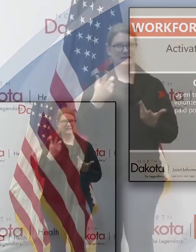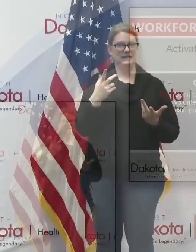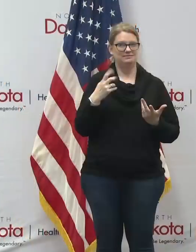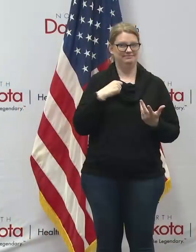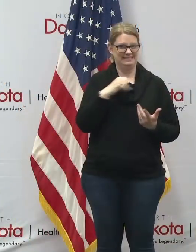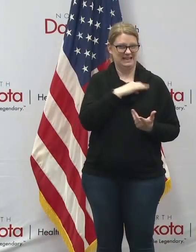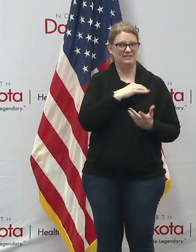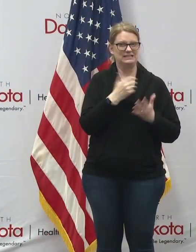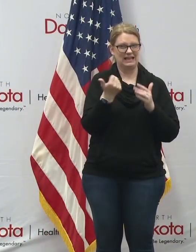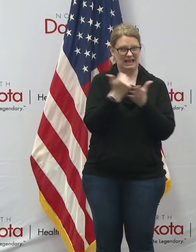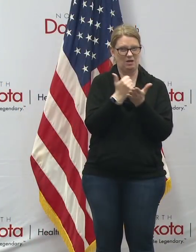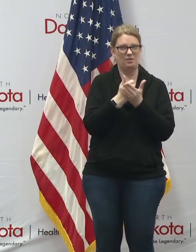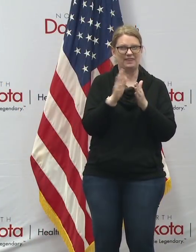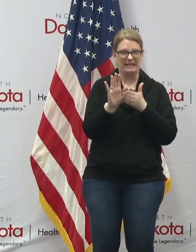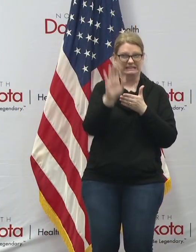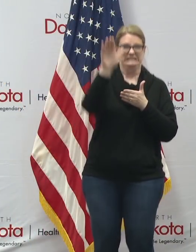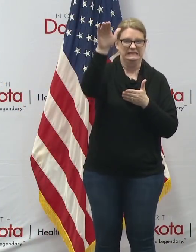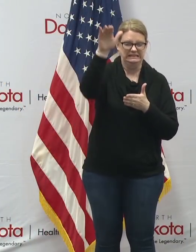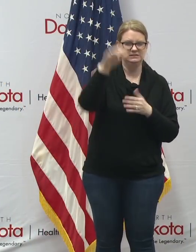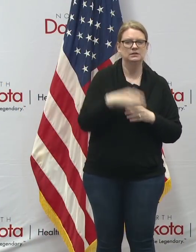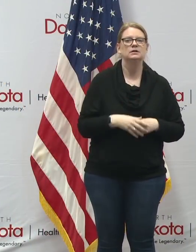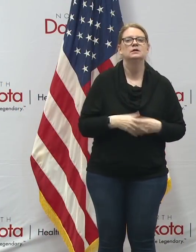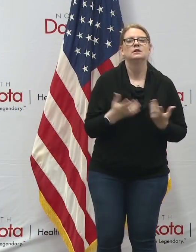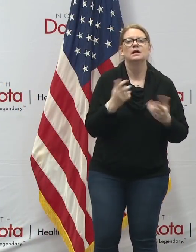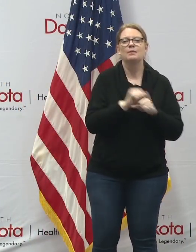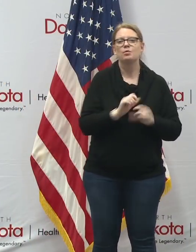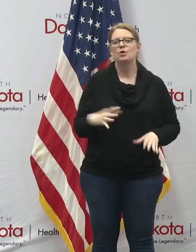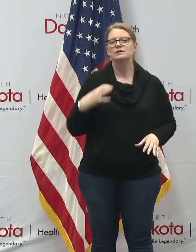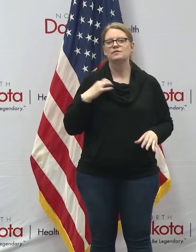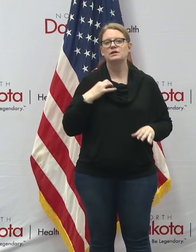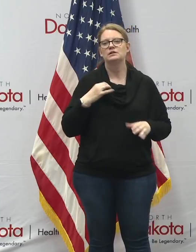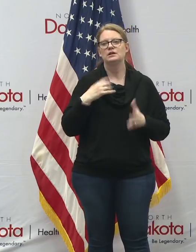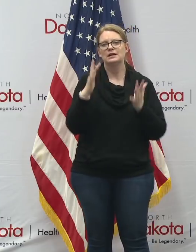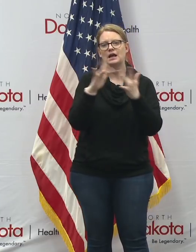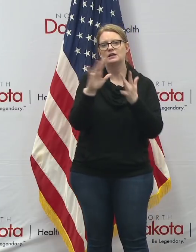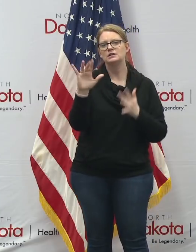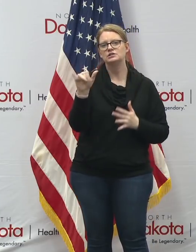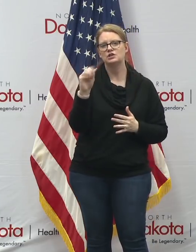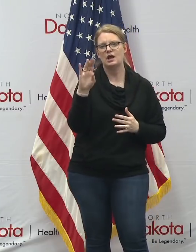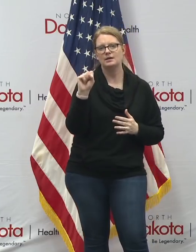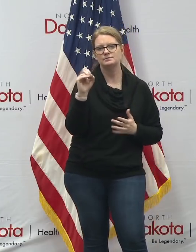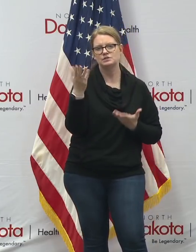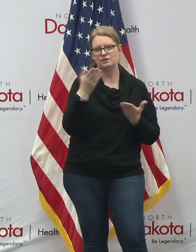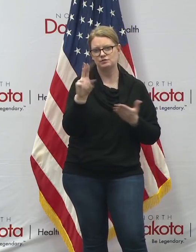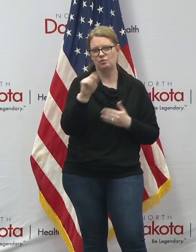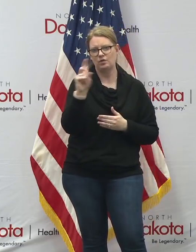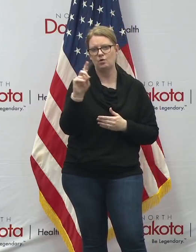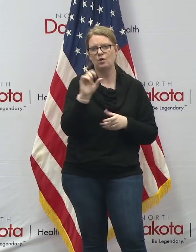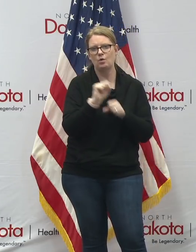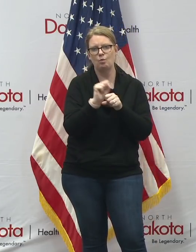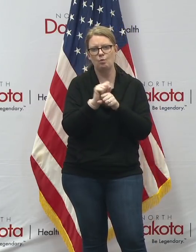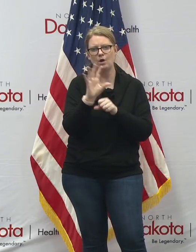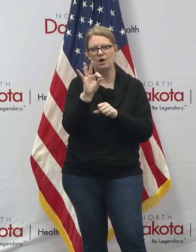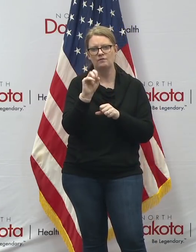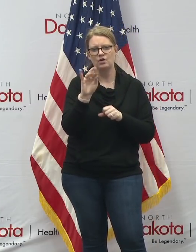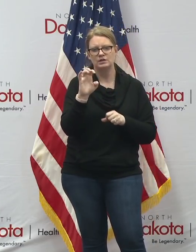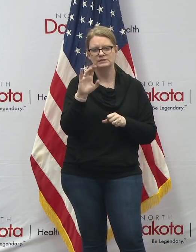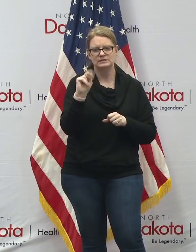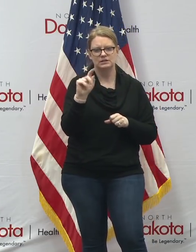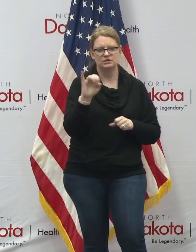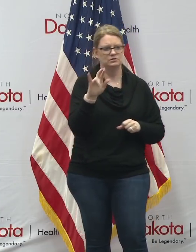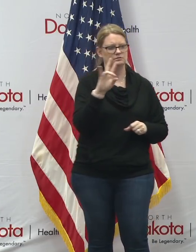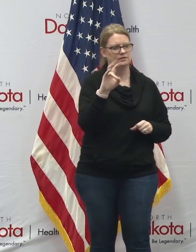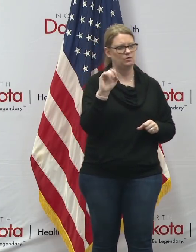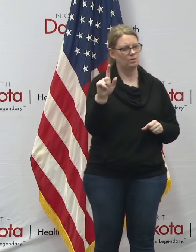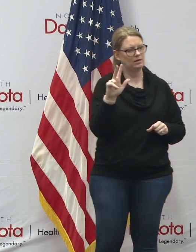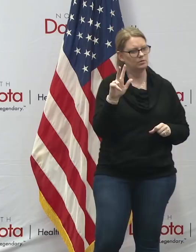interested employers and volunteers contact job service north dakota workforce center uh at 701-328